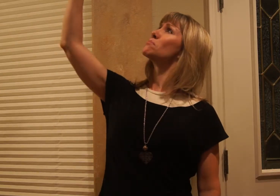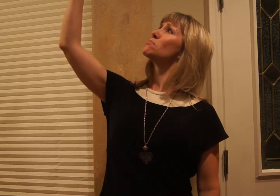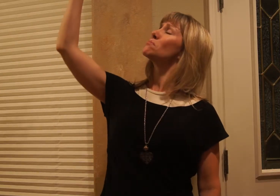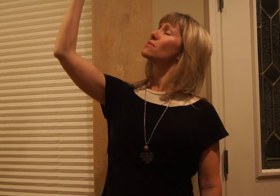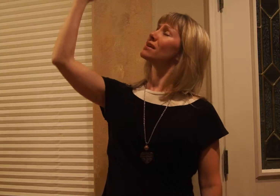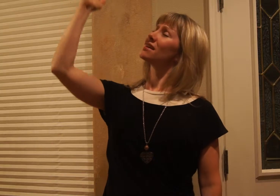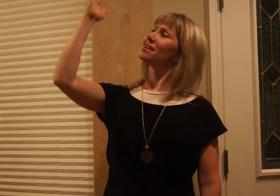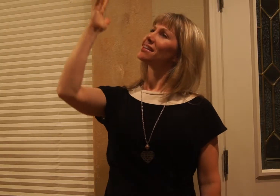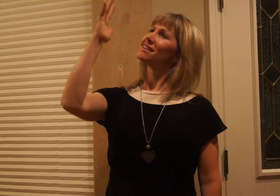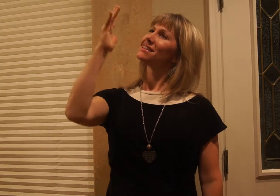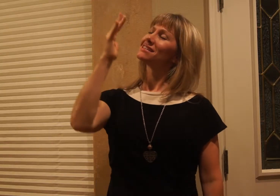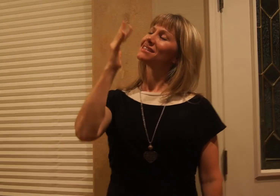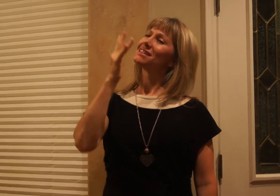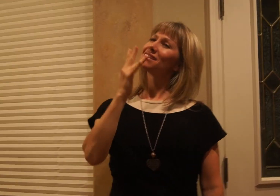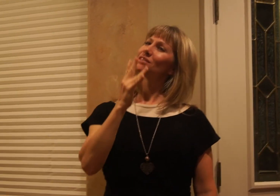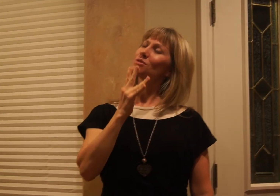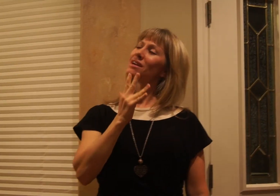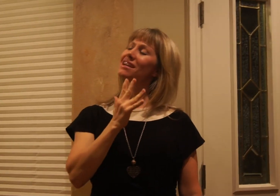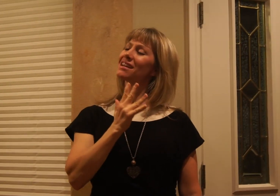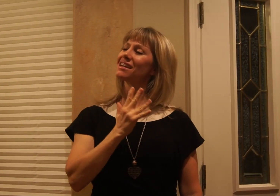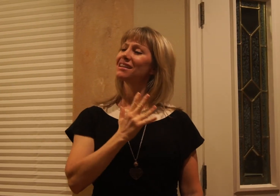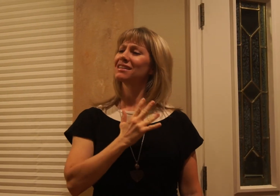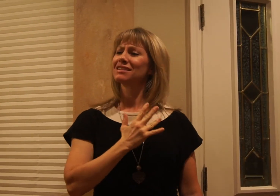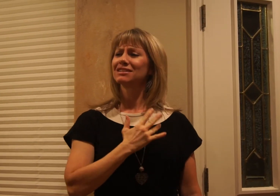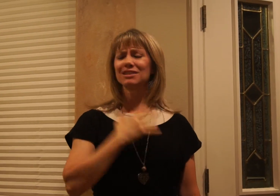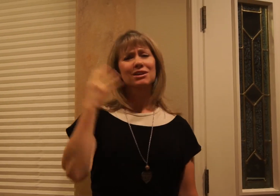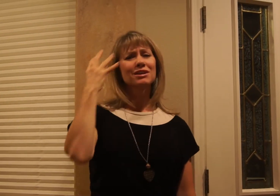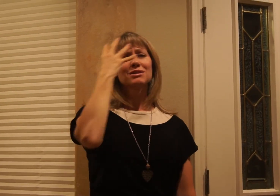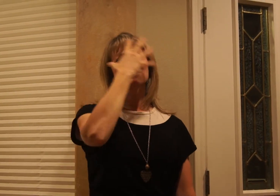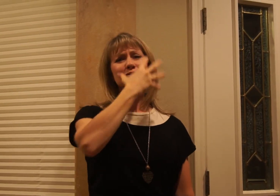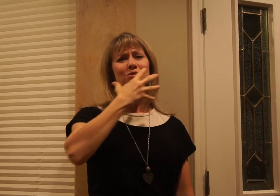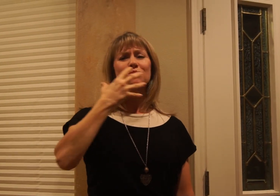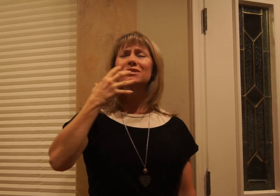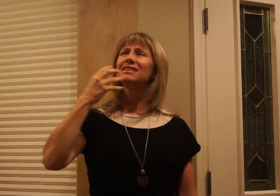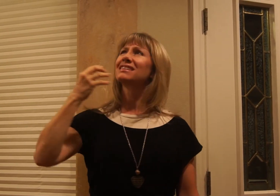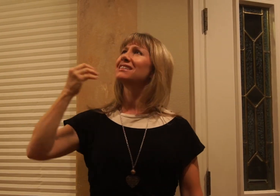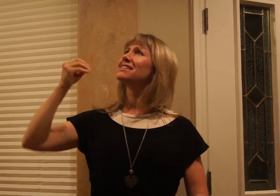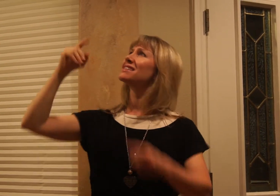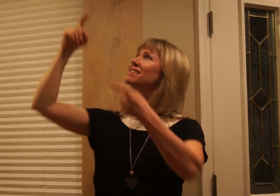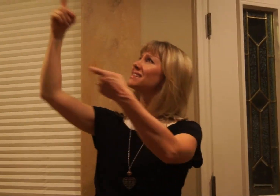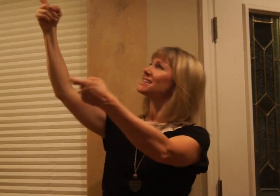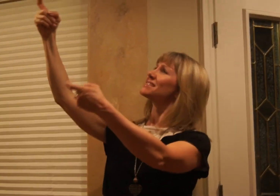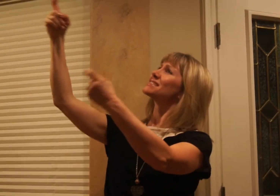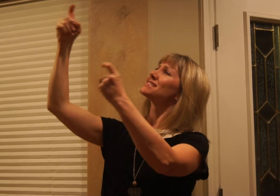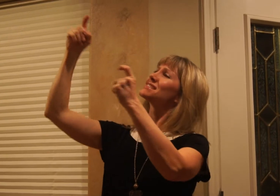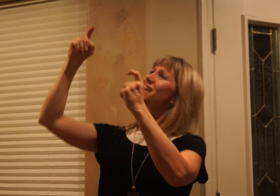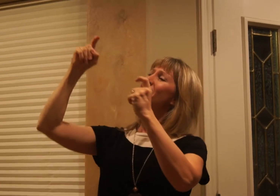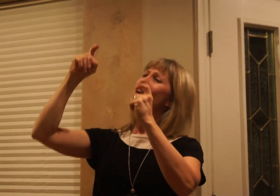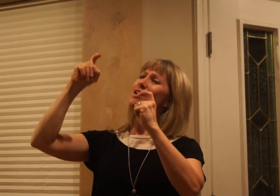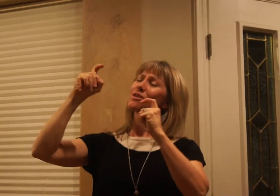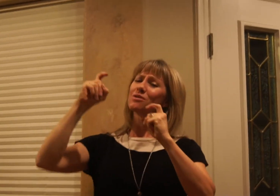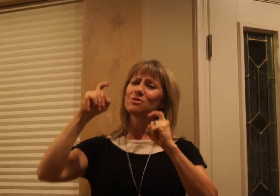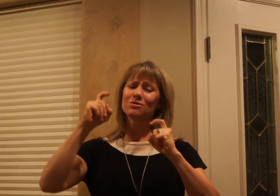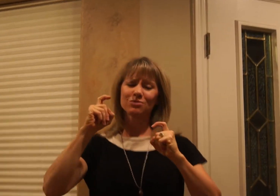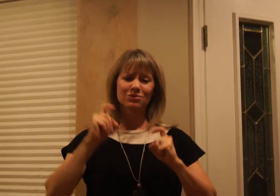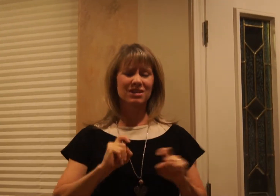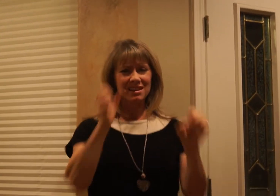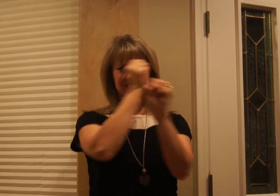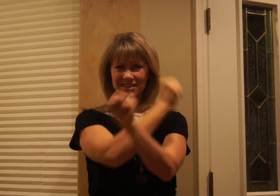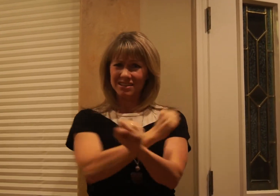Amazing grace, how sweet the sound That